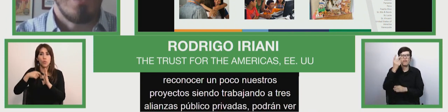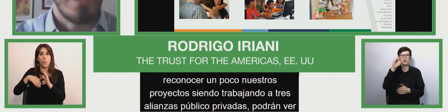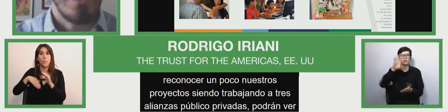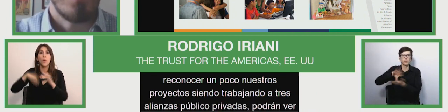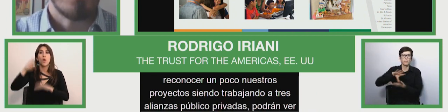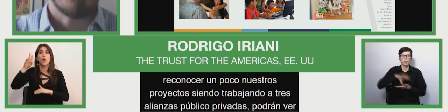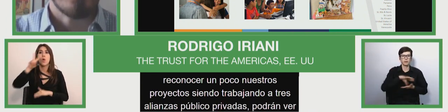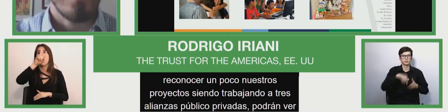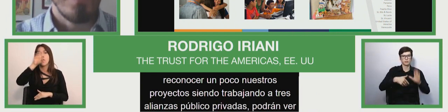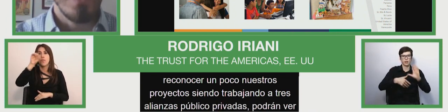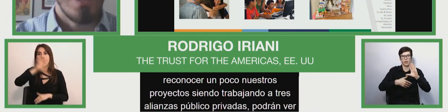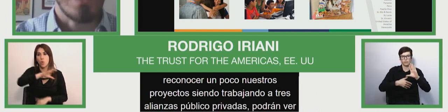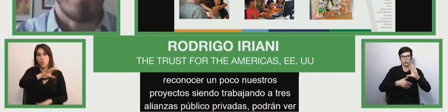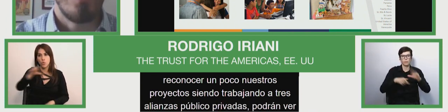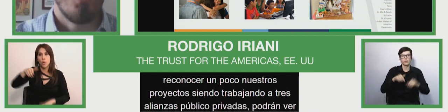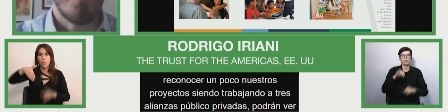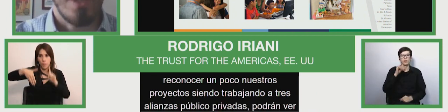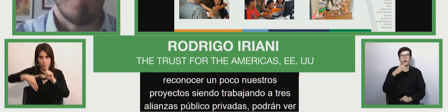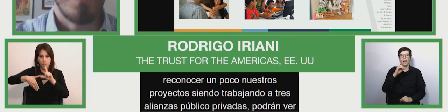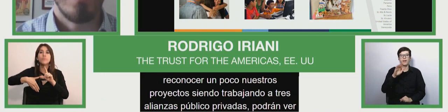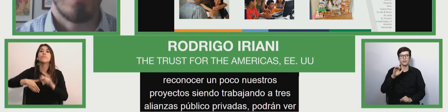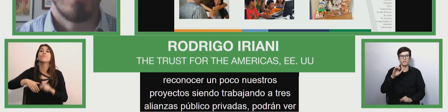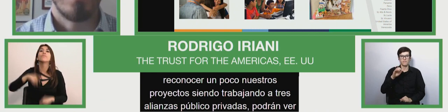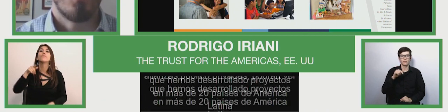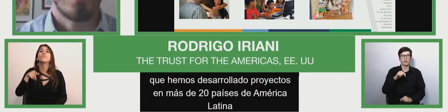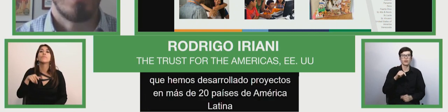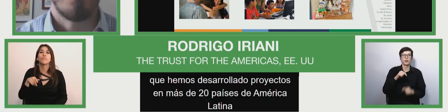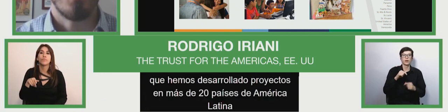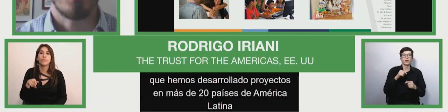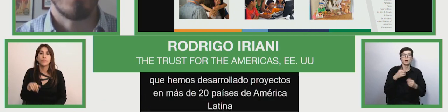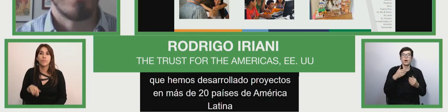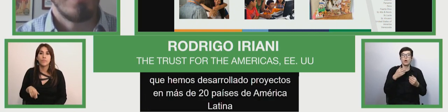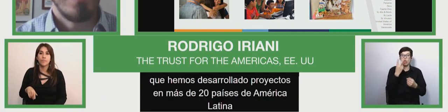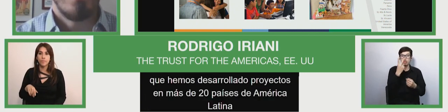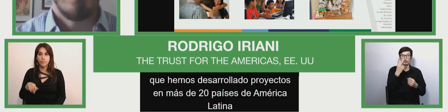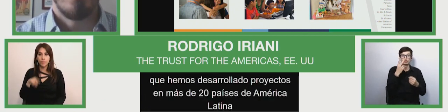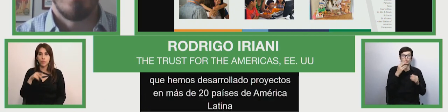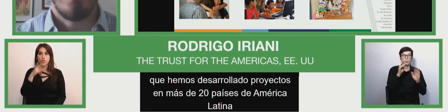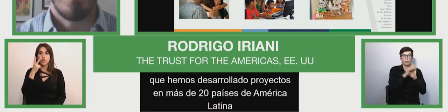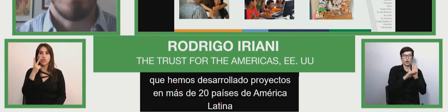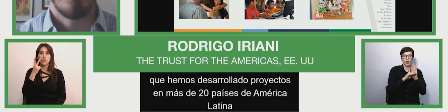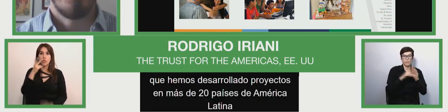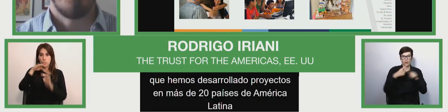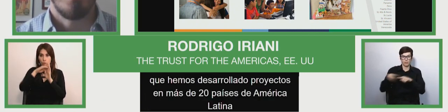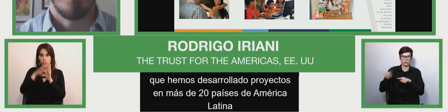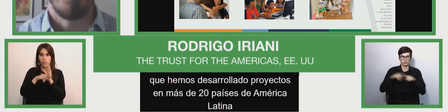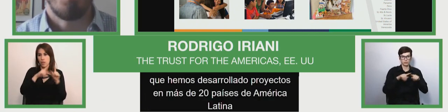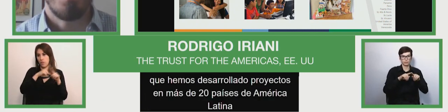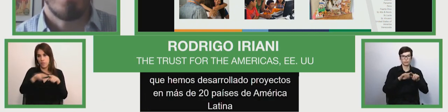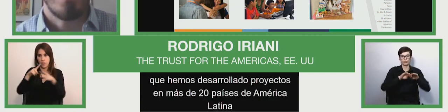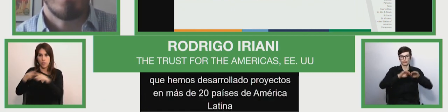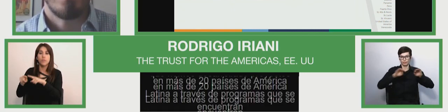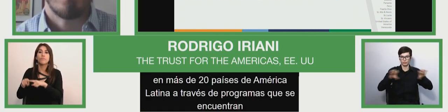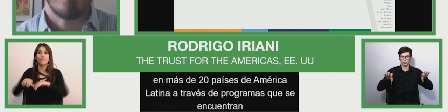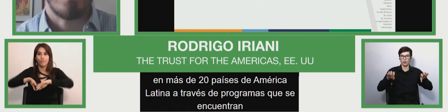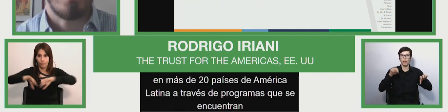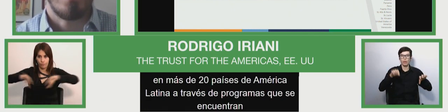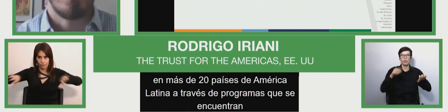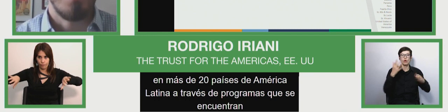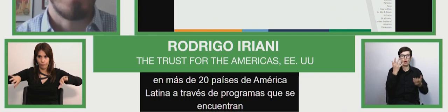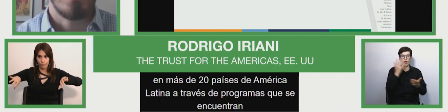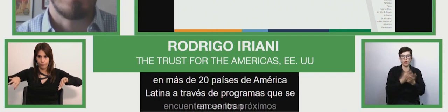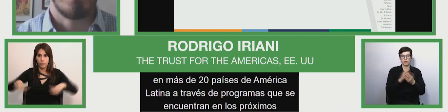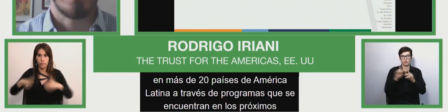in the same um slide you can see that we have projects in more than